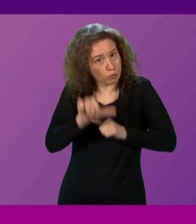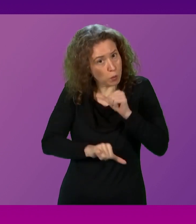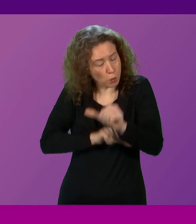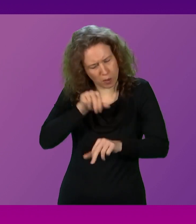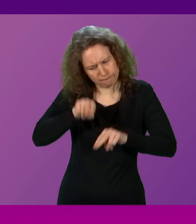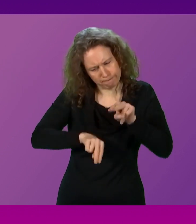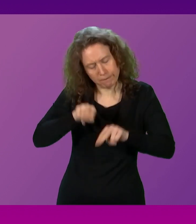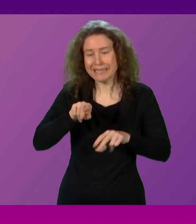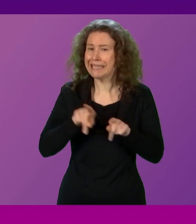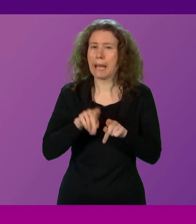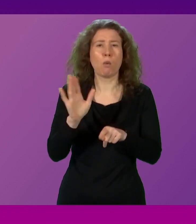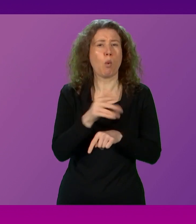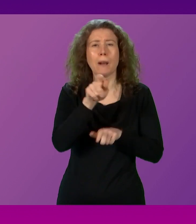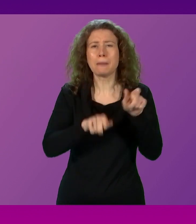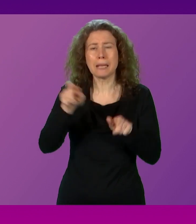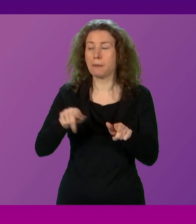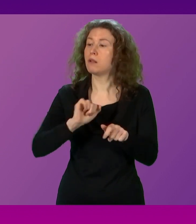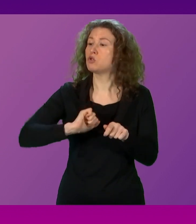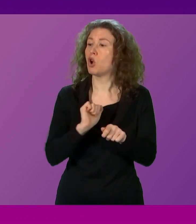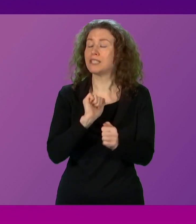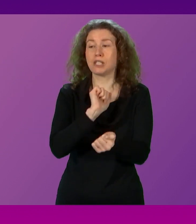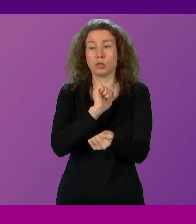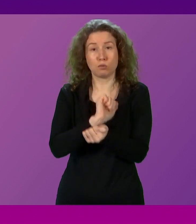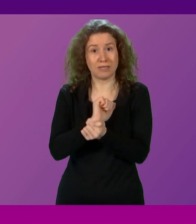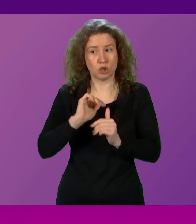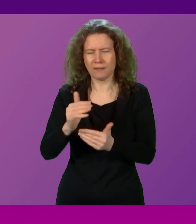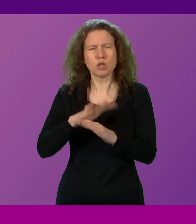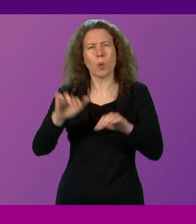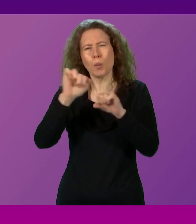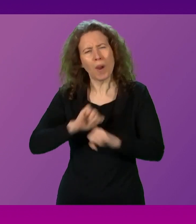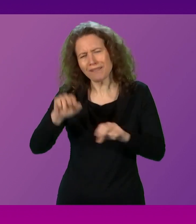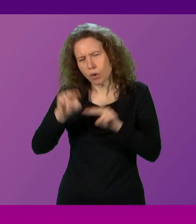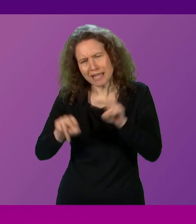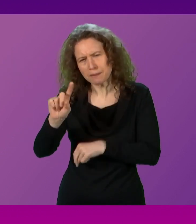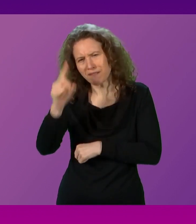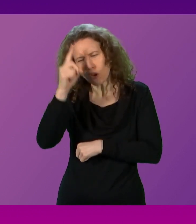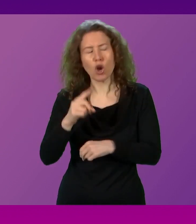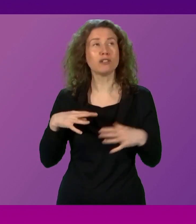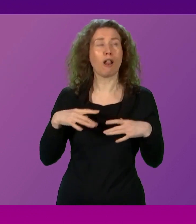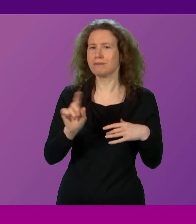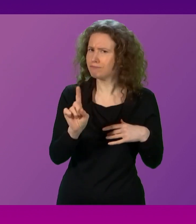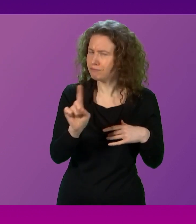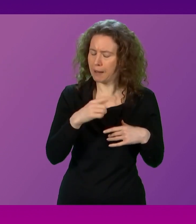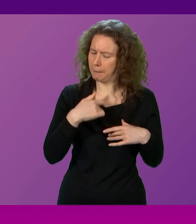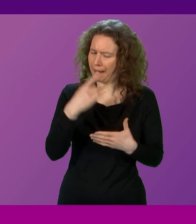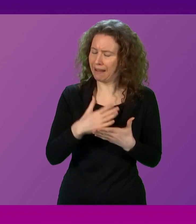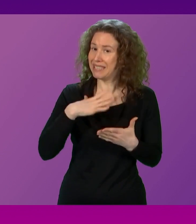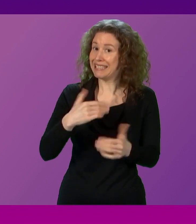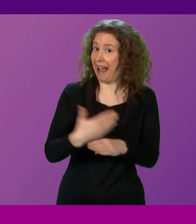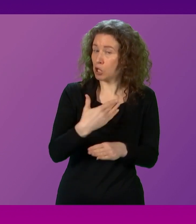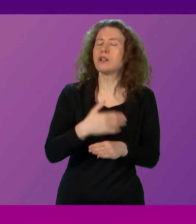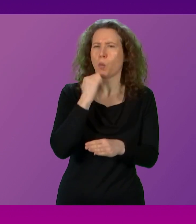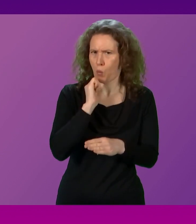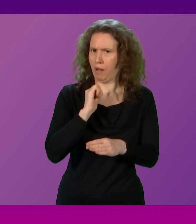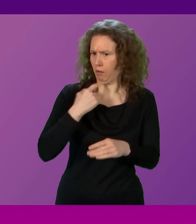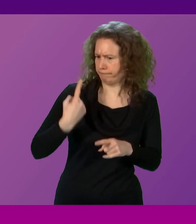As in all cases, the Scottish Prison Service won't wait until an assessment is completed, if they think action is required more quickly.